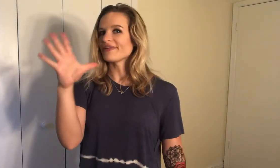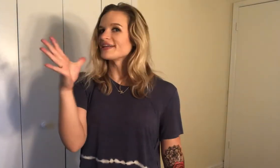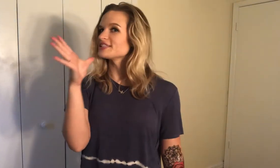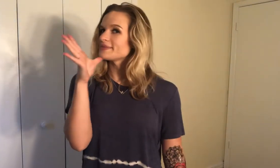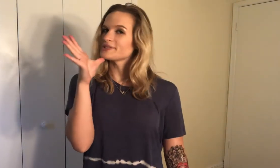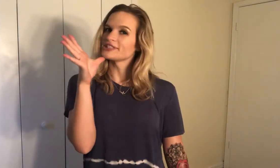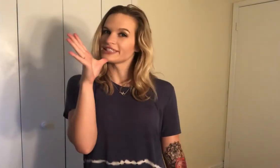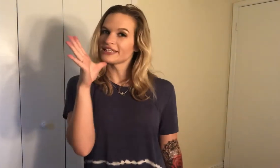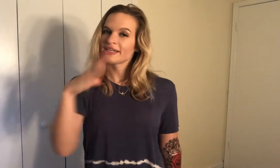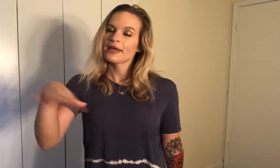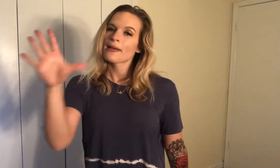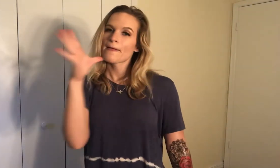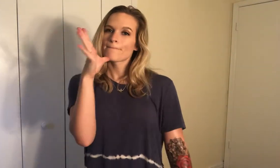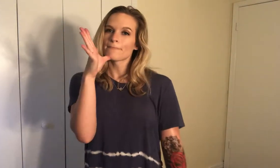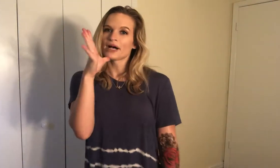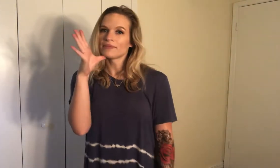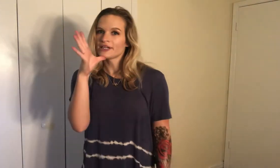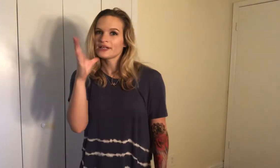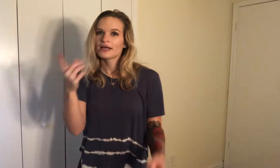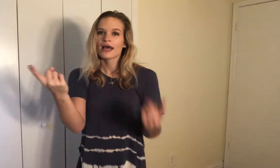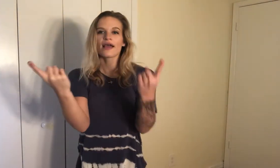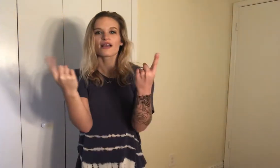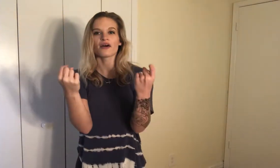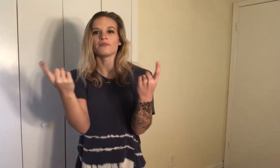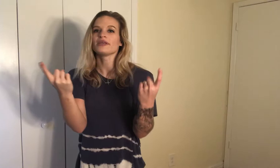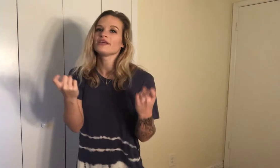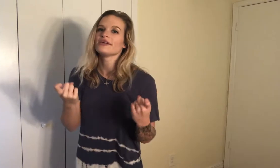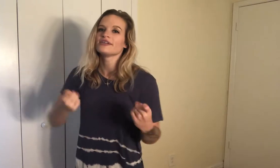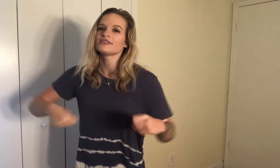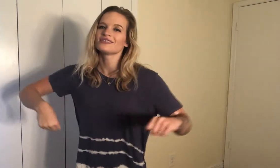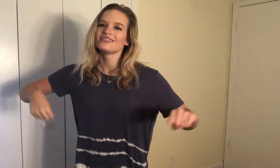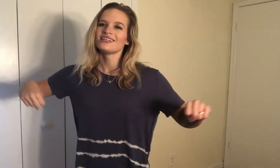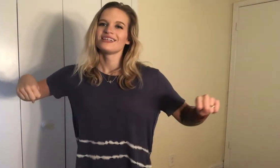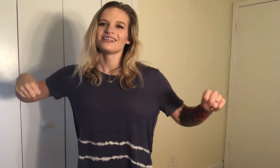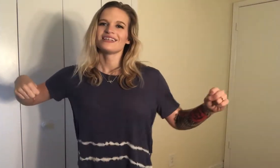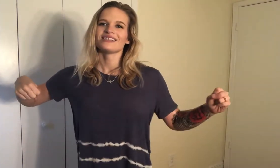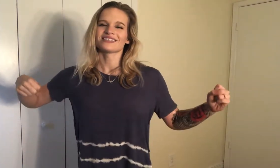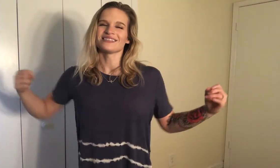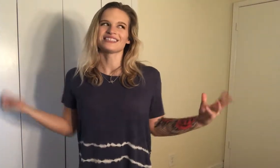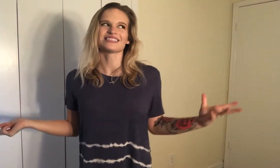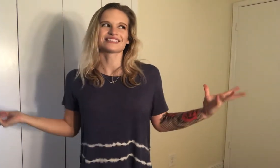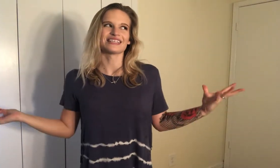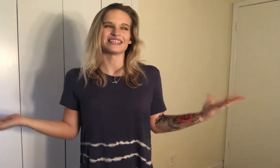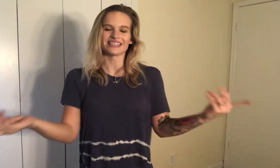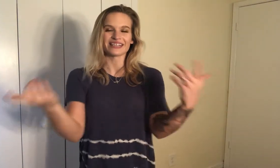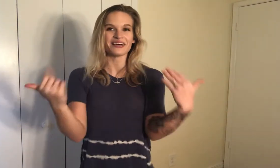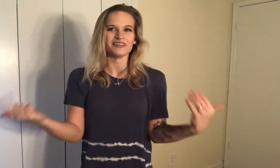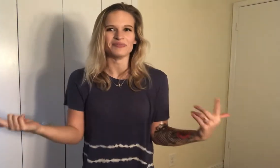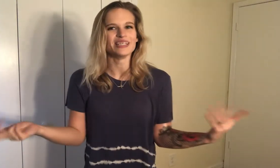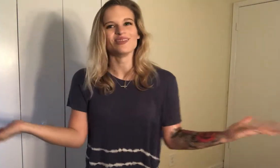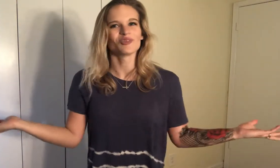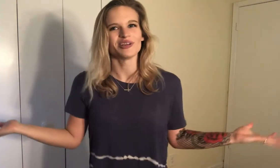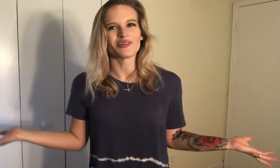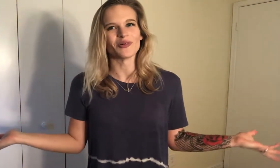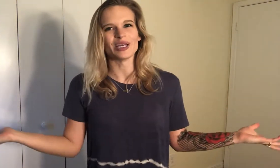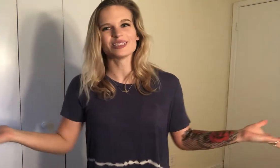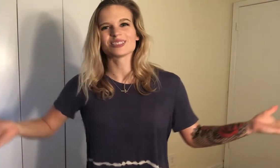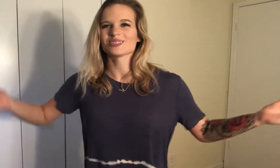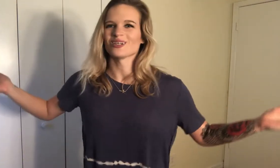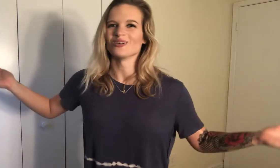handshape to the chin mama come here so he says like come in three different ways so